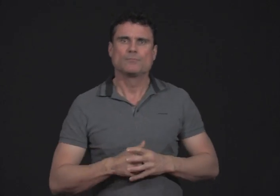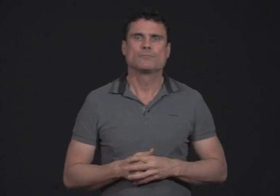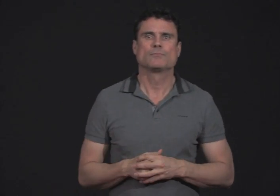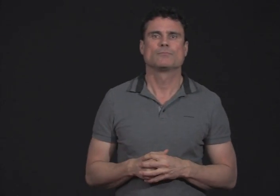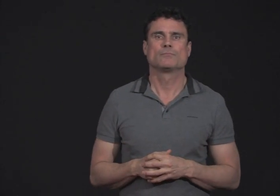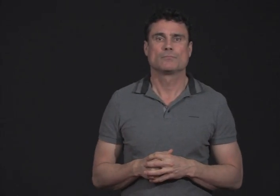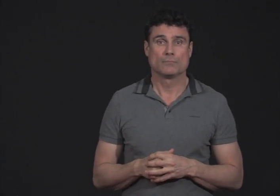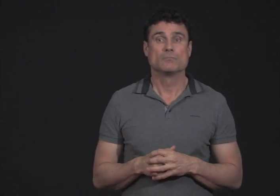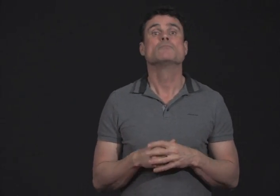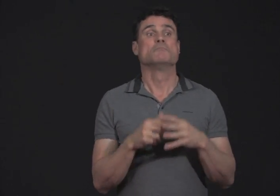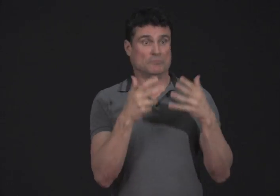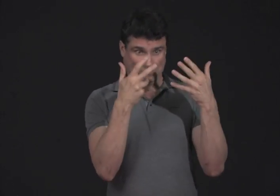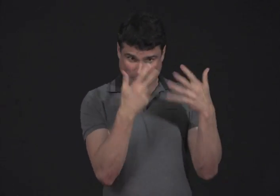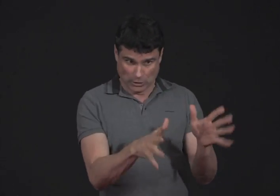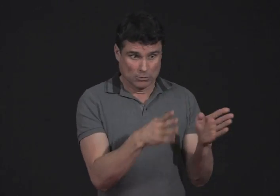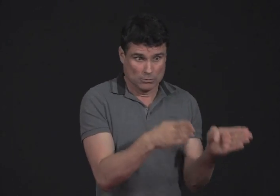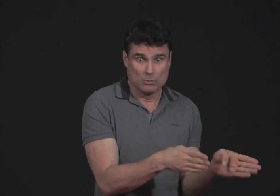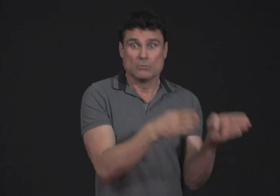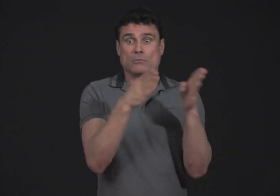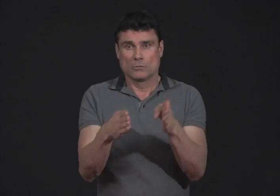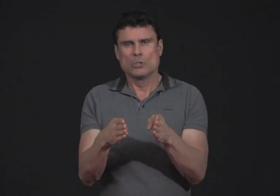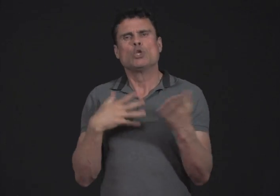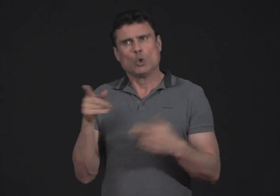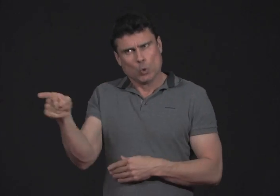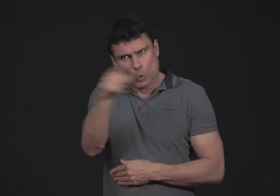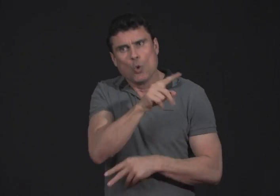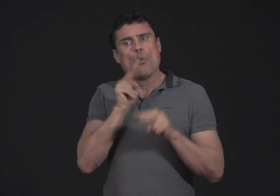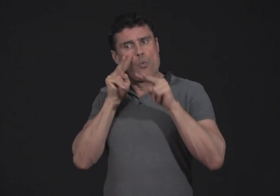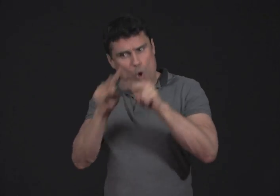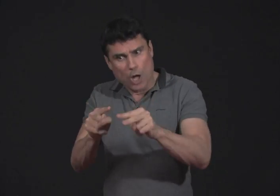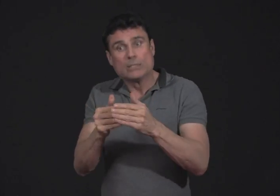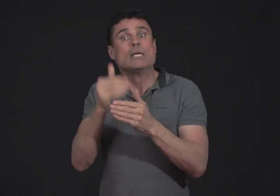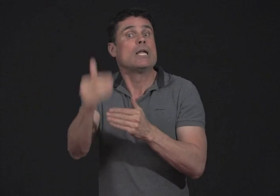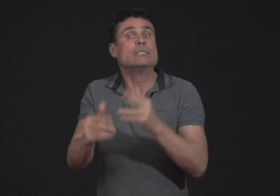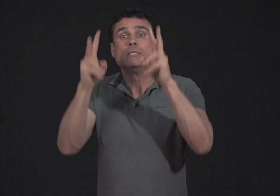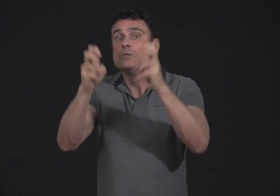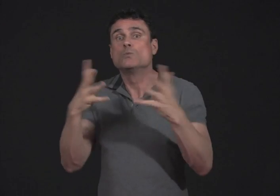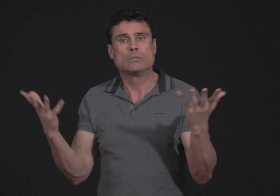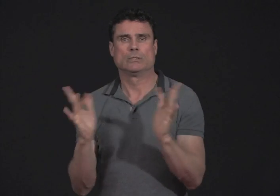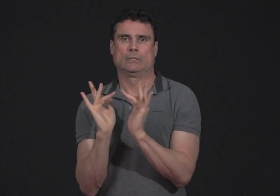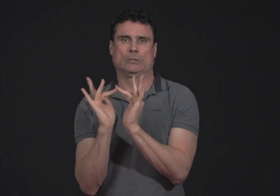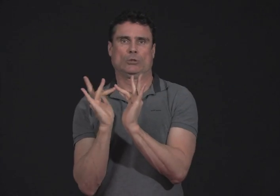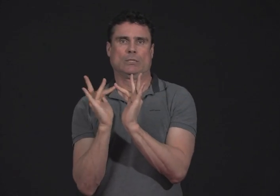Once a wireless code proceeding is done, they're going to be working on the internet and television proceedings.